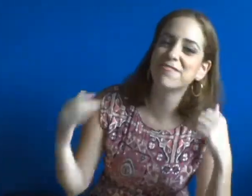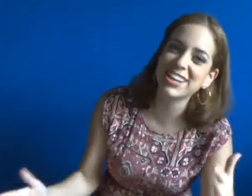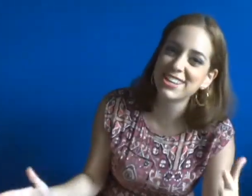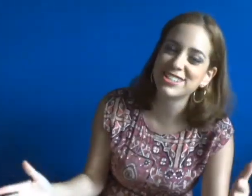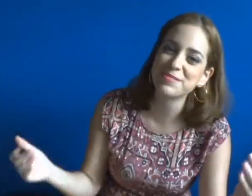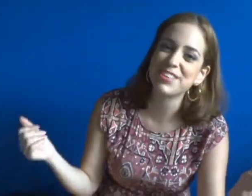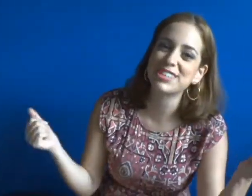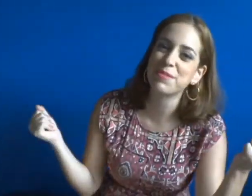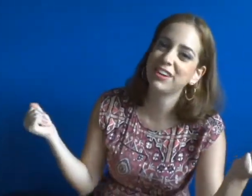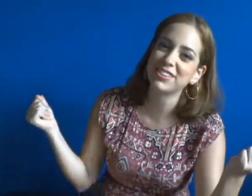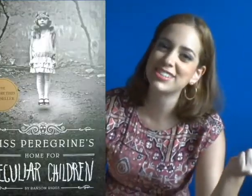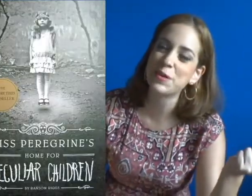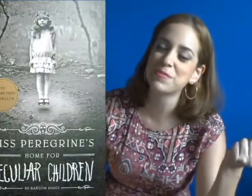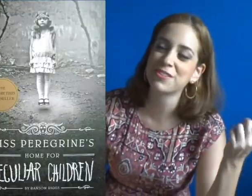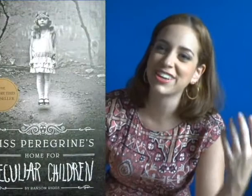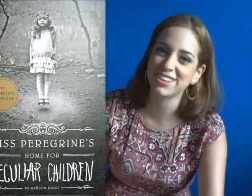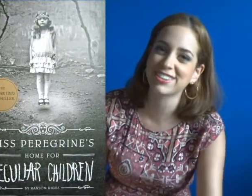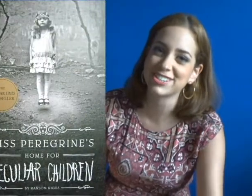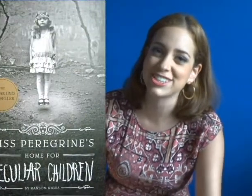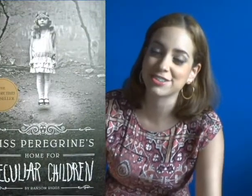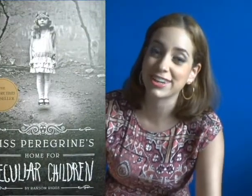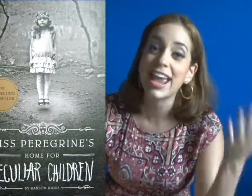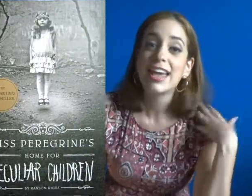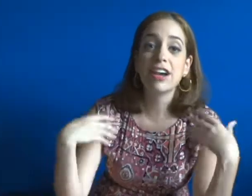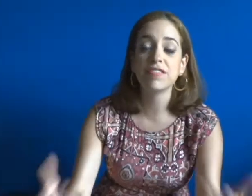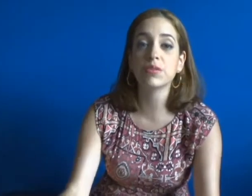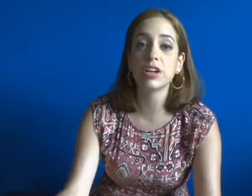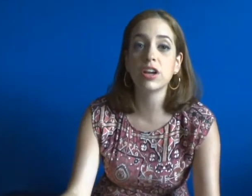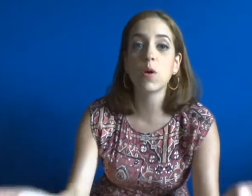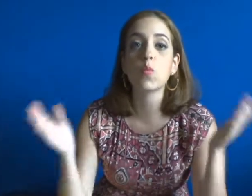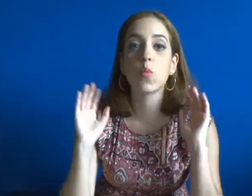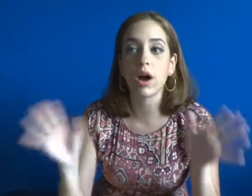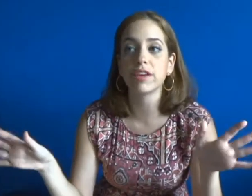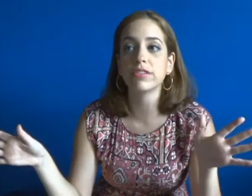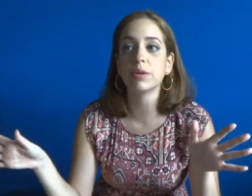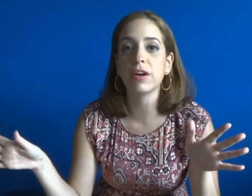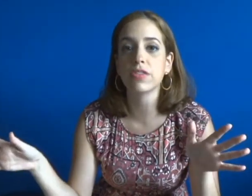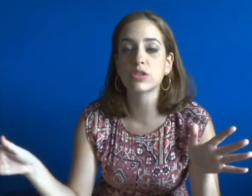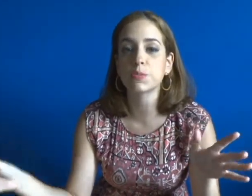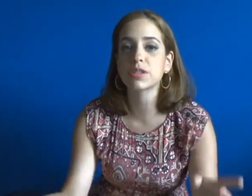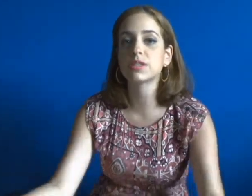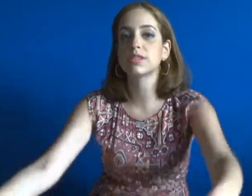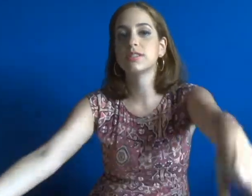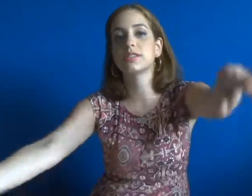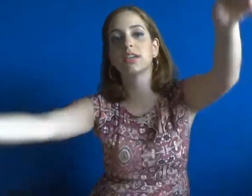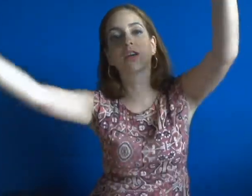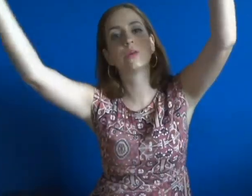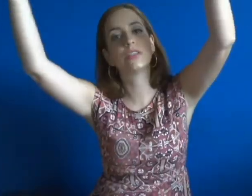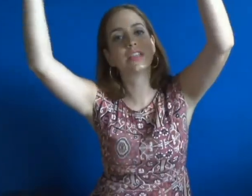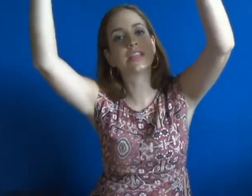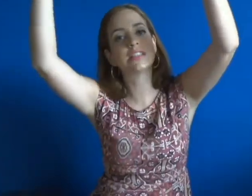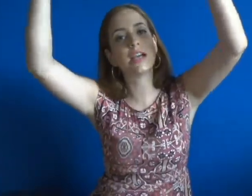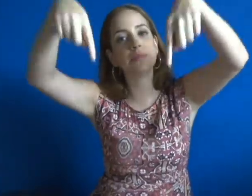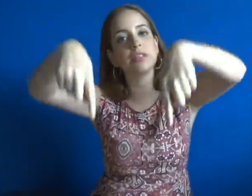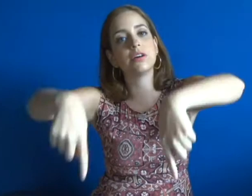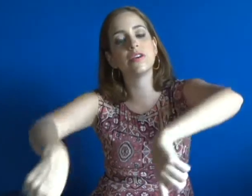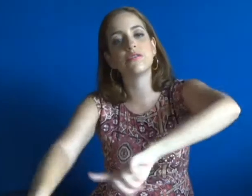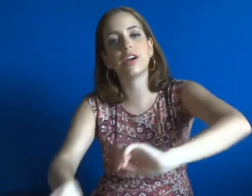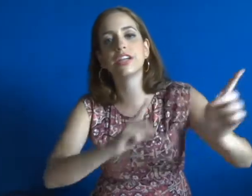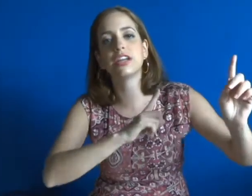finished Miss Peregrine's Home for Peculiar Children. Now if you want to know what I thought about those books, you can go to the link down below and right here.